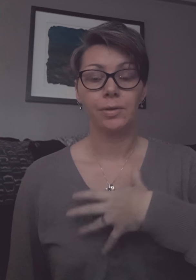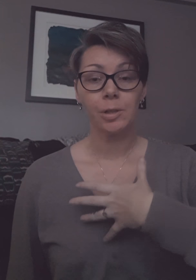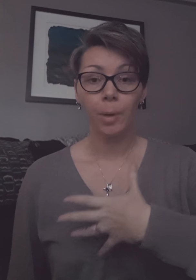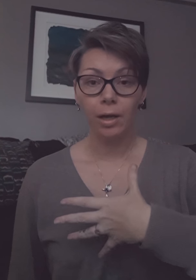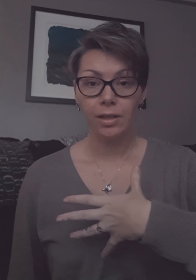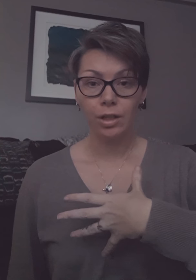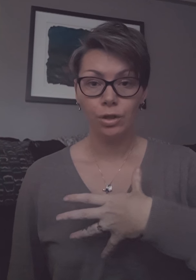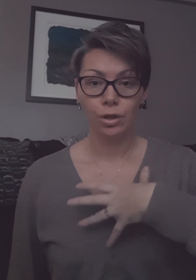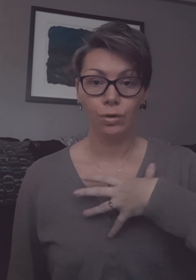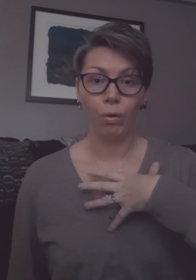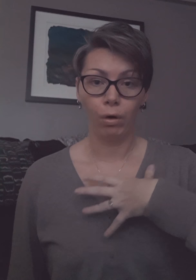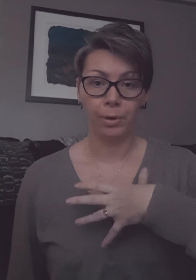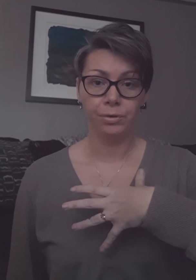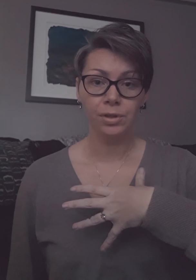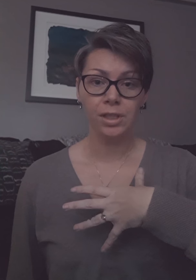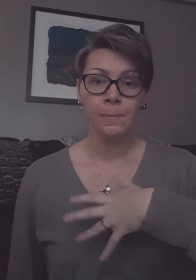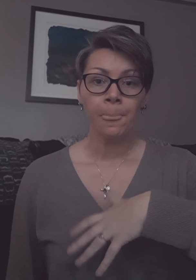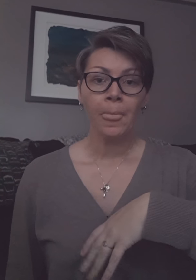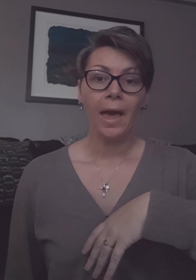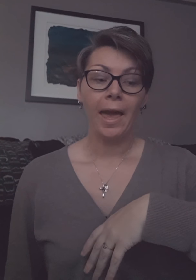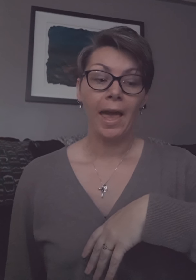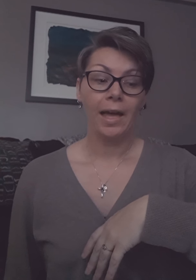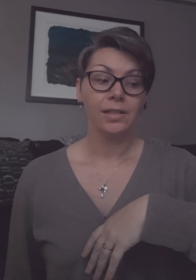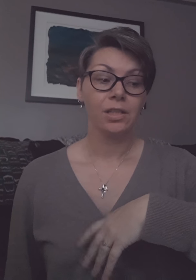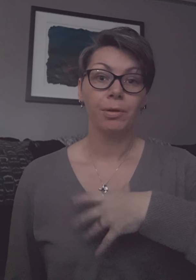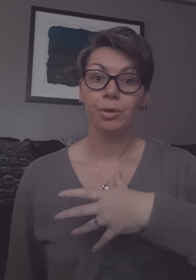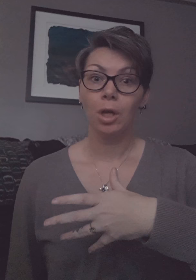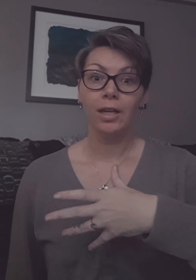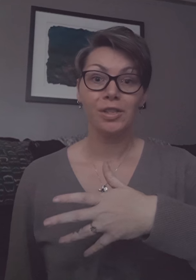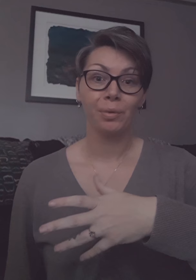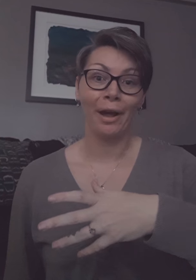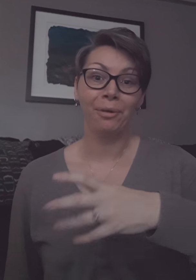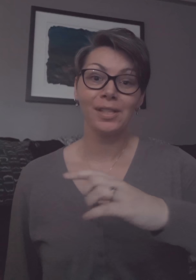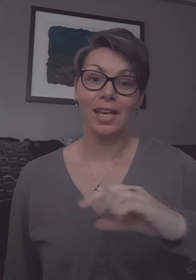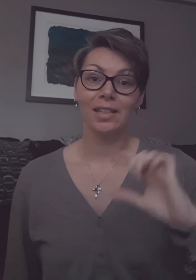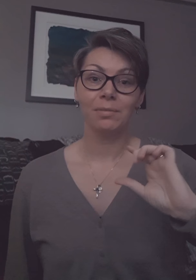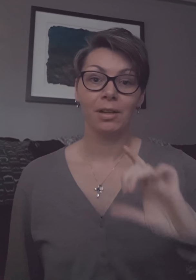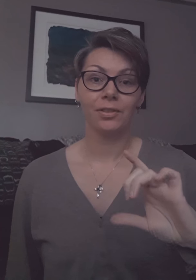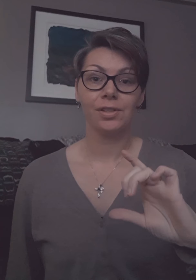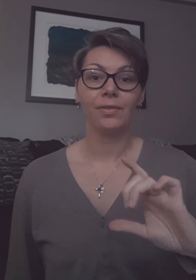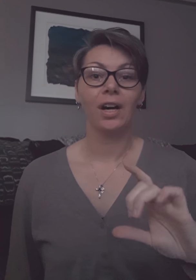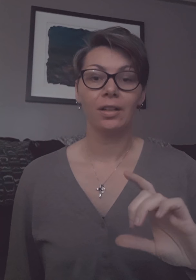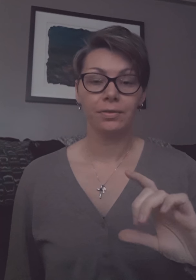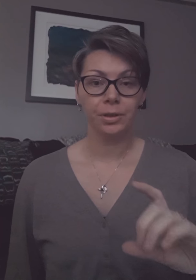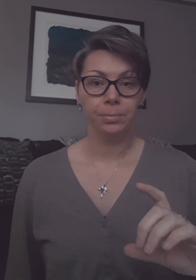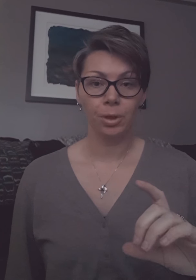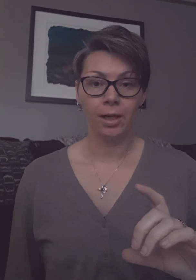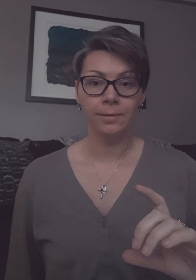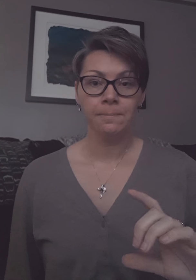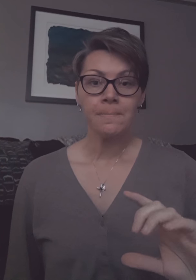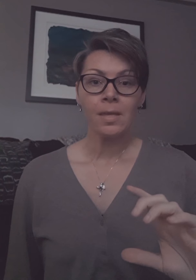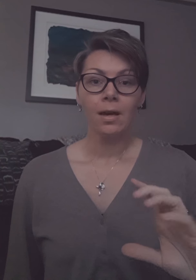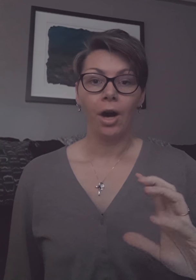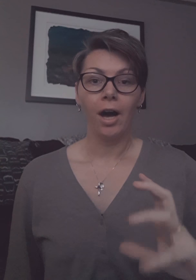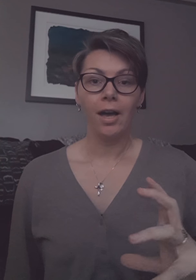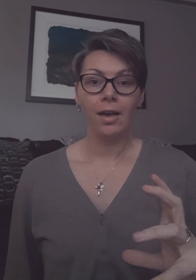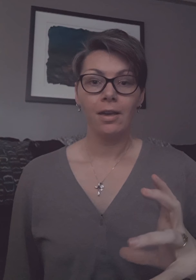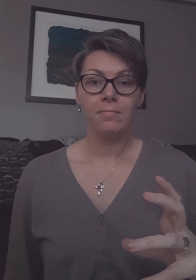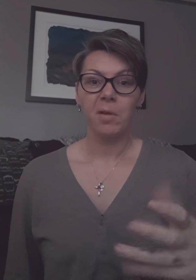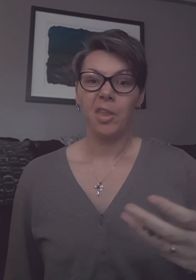responding to hormones and to be real honest when I was handed my first vial of Lupron I I